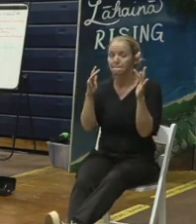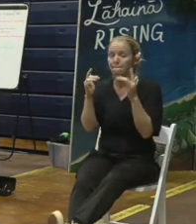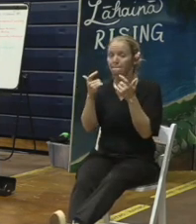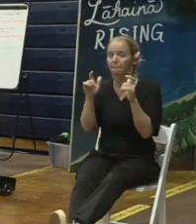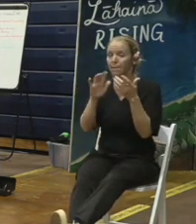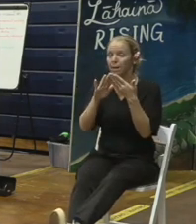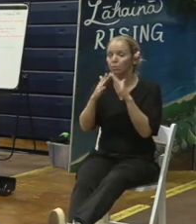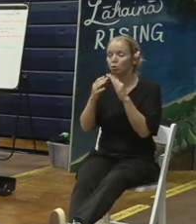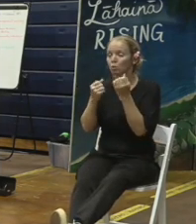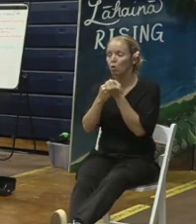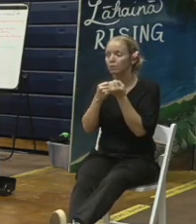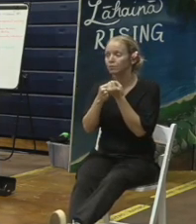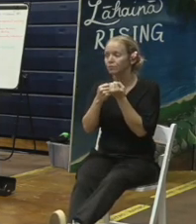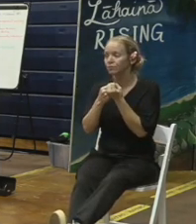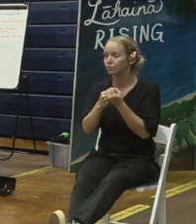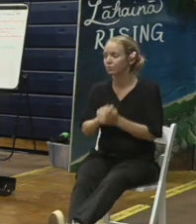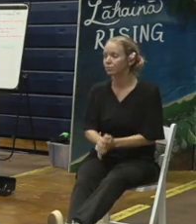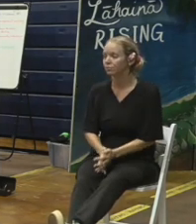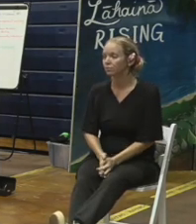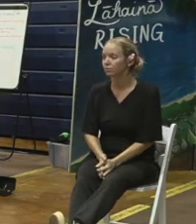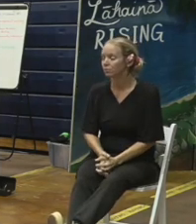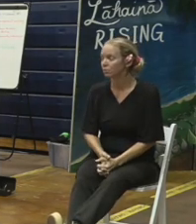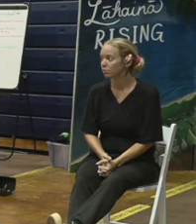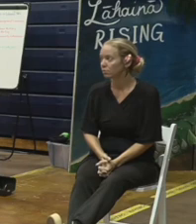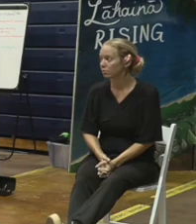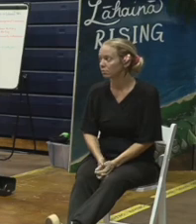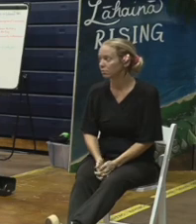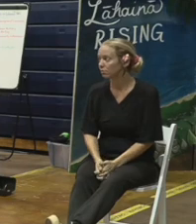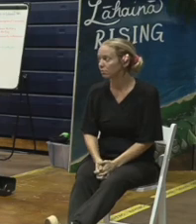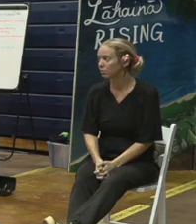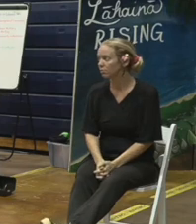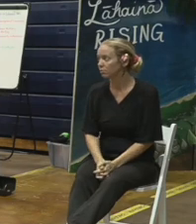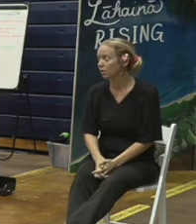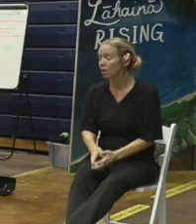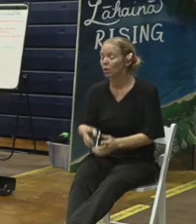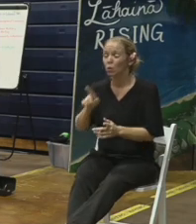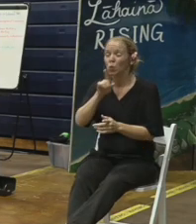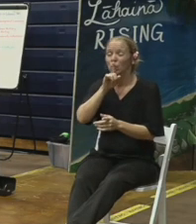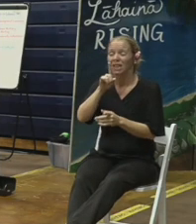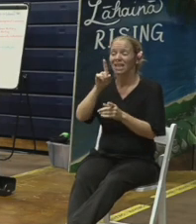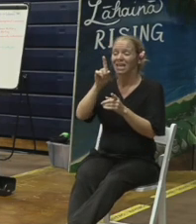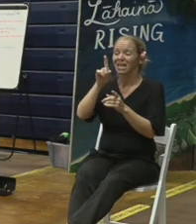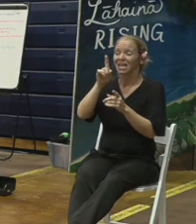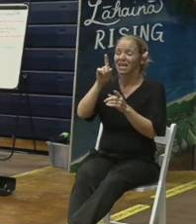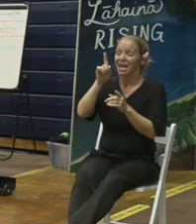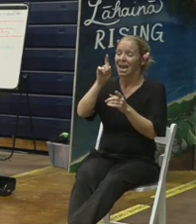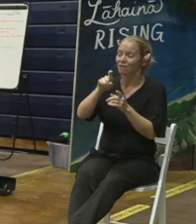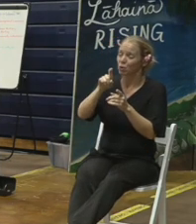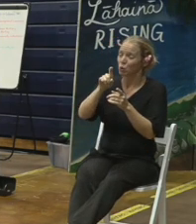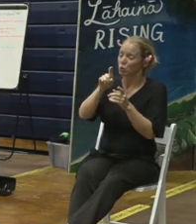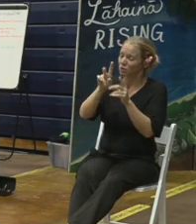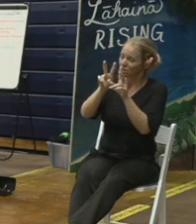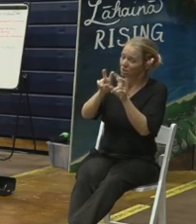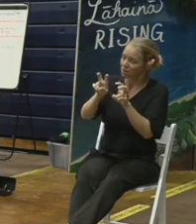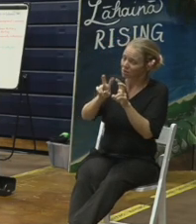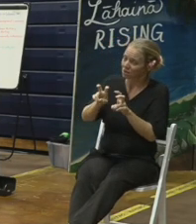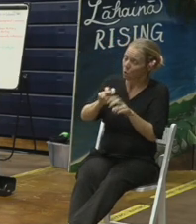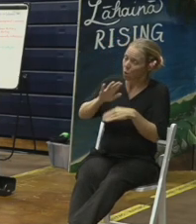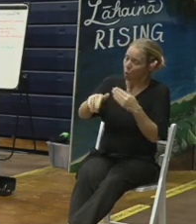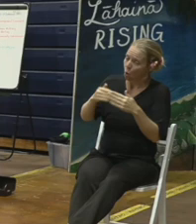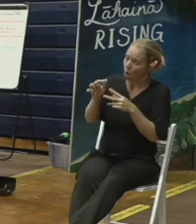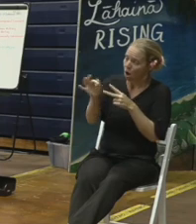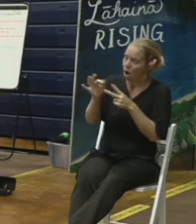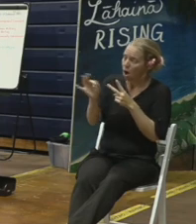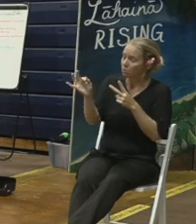permanent site before we have exhausted all of our options I have something else on here and on that scan you guys should